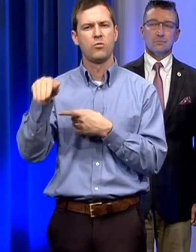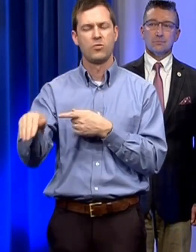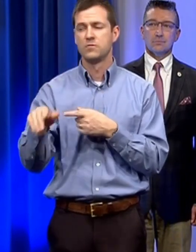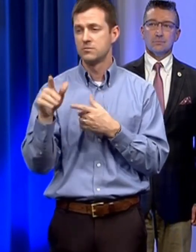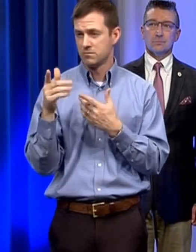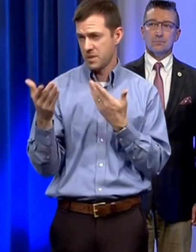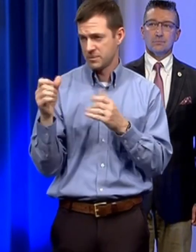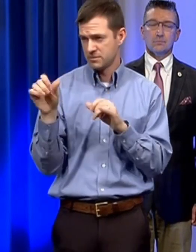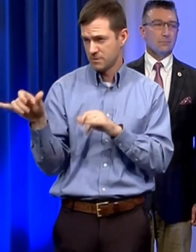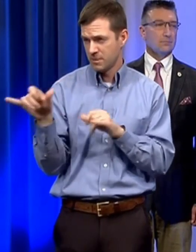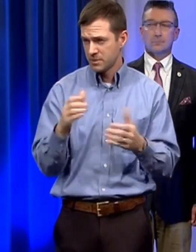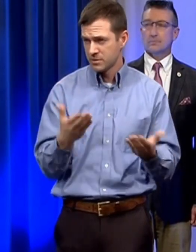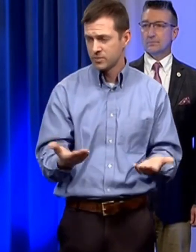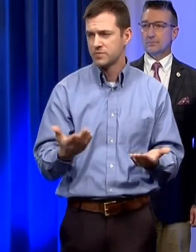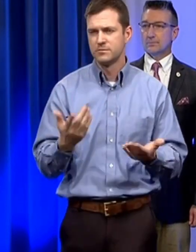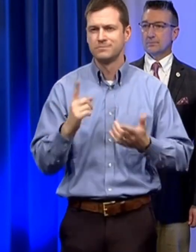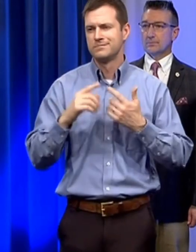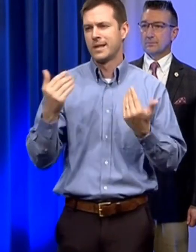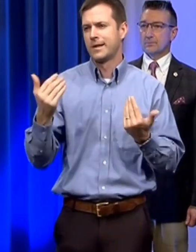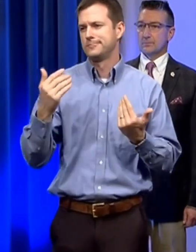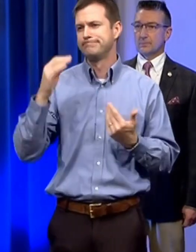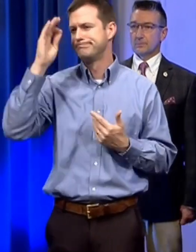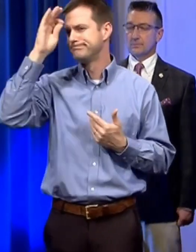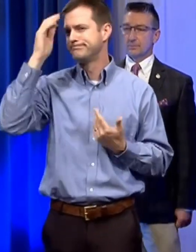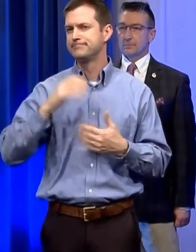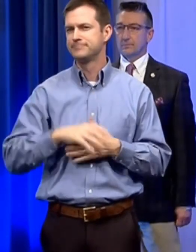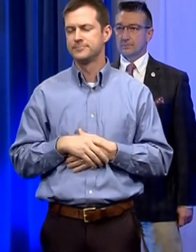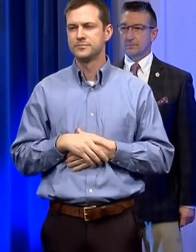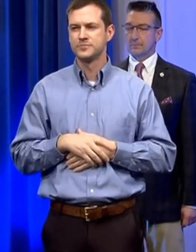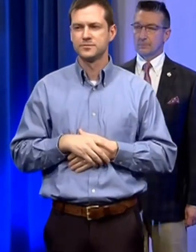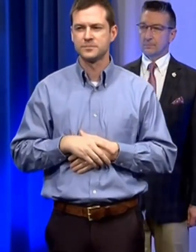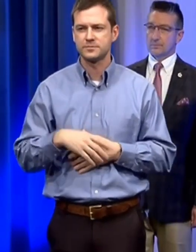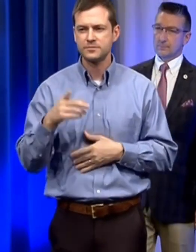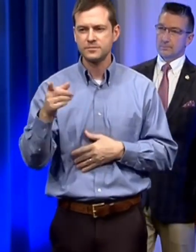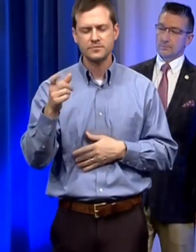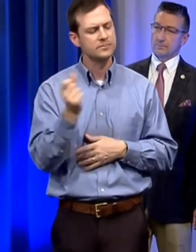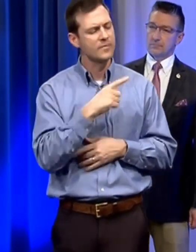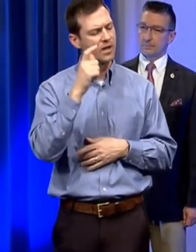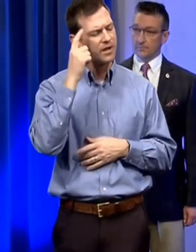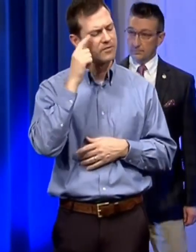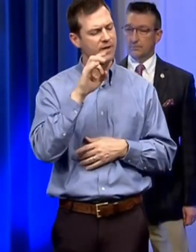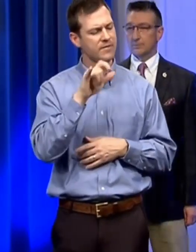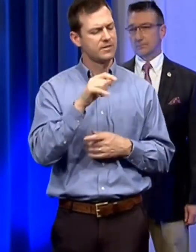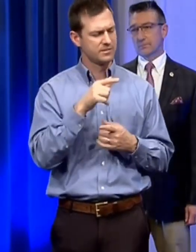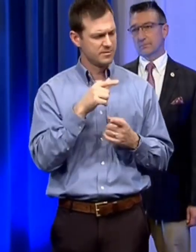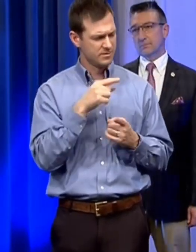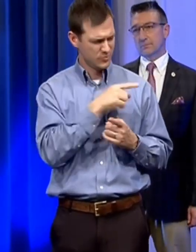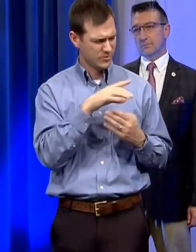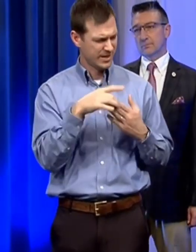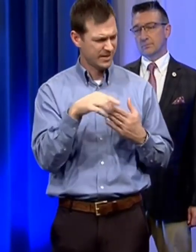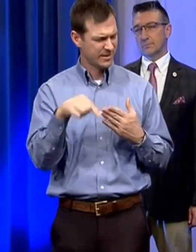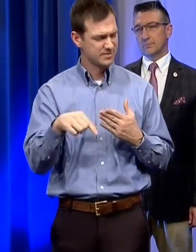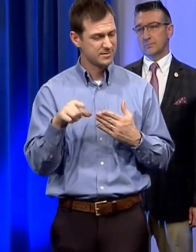a similar here but we just don't know right now governor ivy um how confident should the people of alabama be you're leading the charge in this